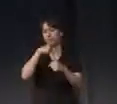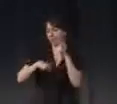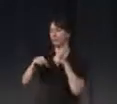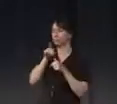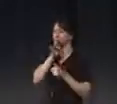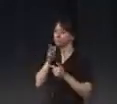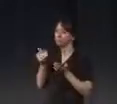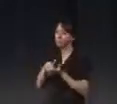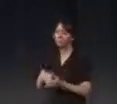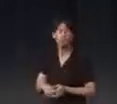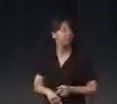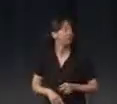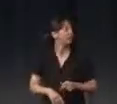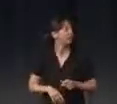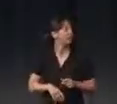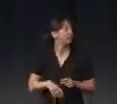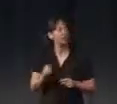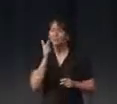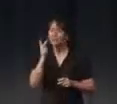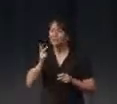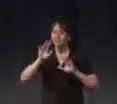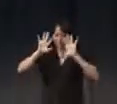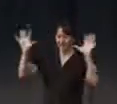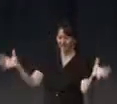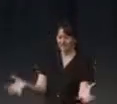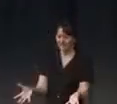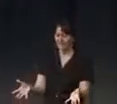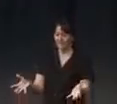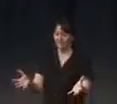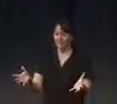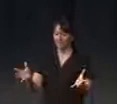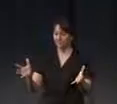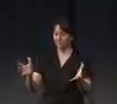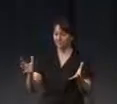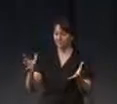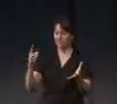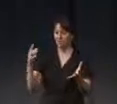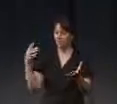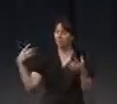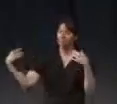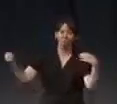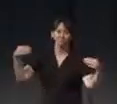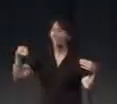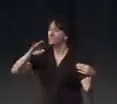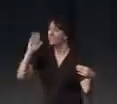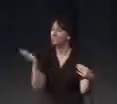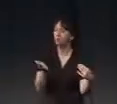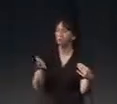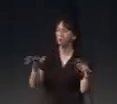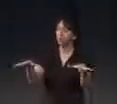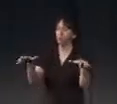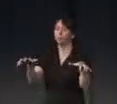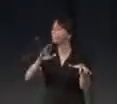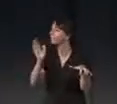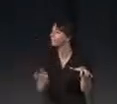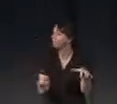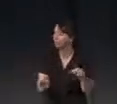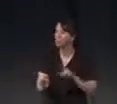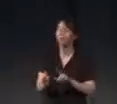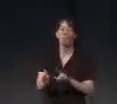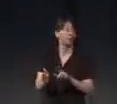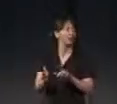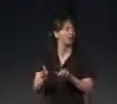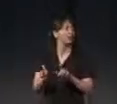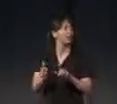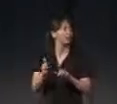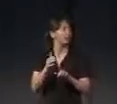But it's kind of a space which all the time is in transit, no? It's never fixed. And what is more interesting to me is like a space which is